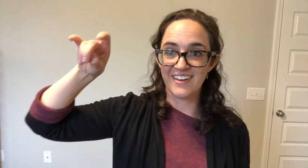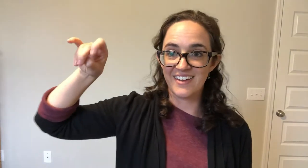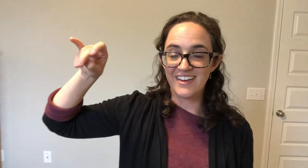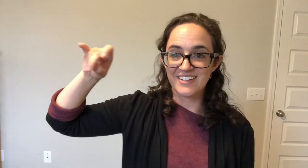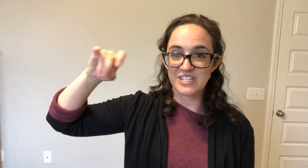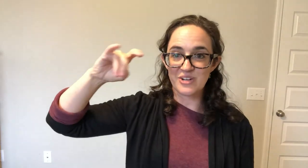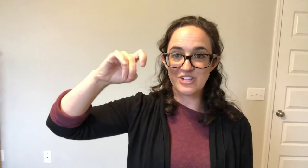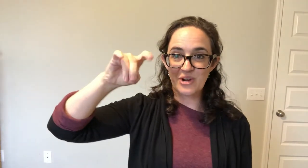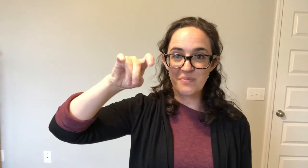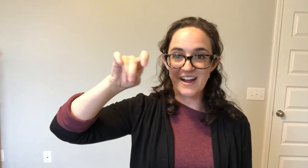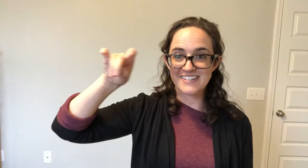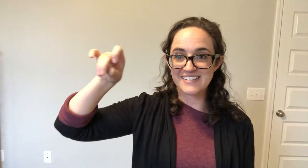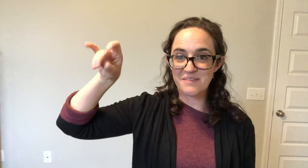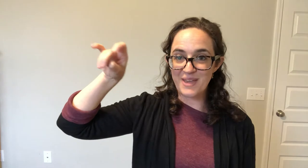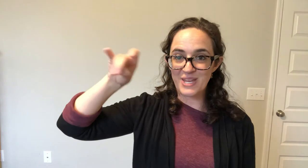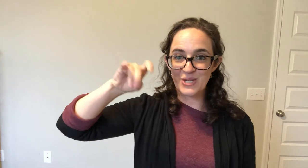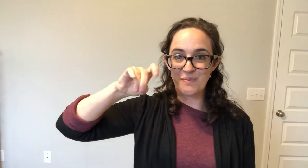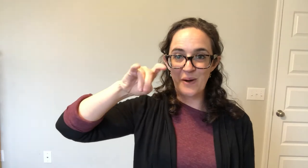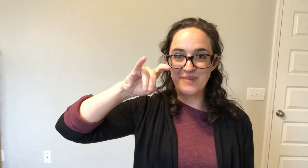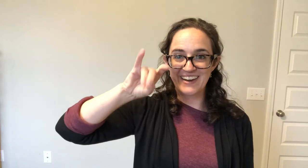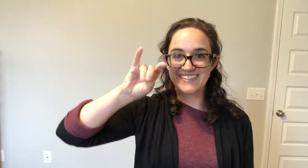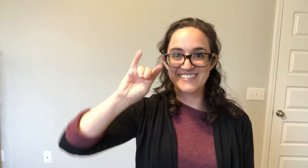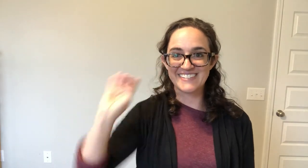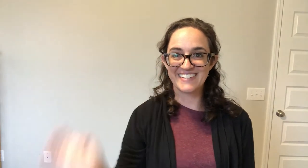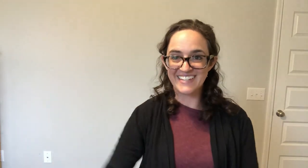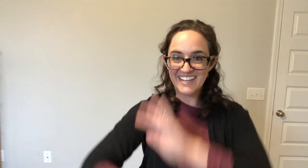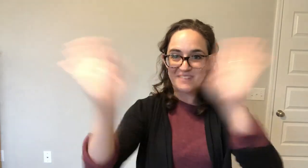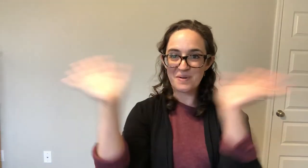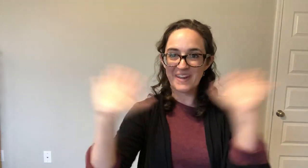So enjoy practicing making your bow bunnies. Bye-bye.